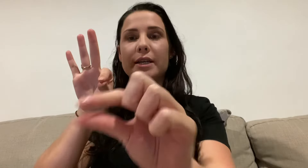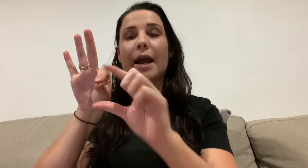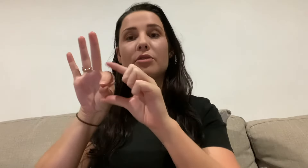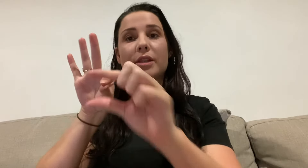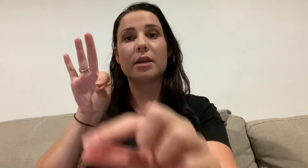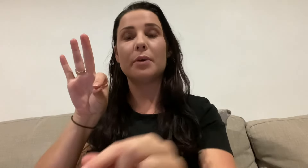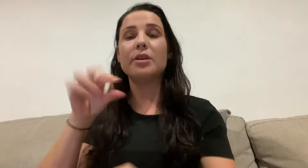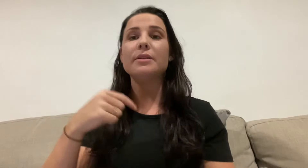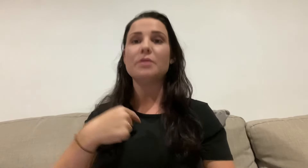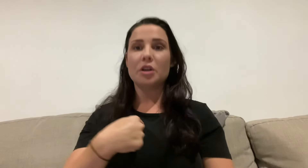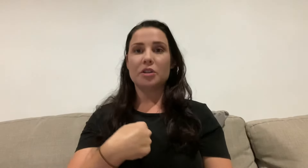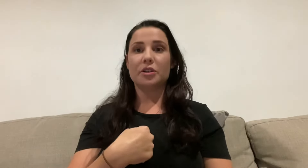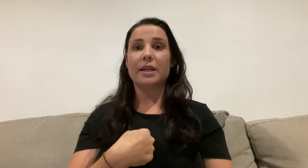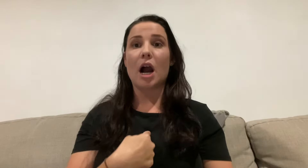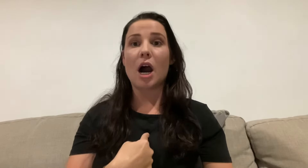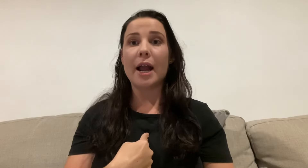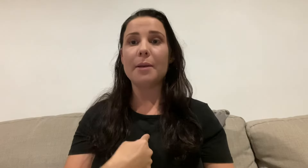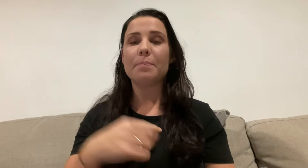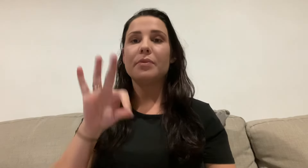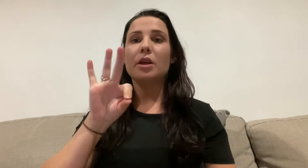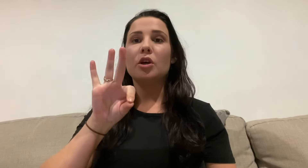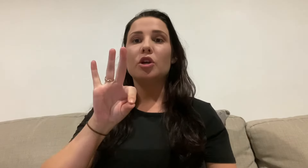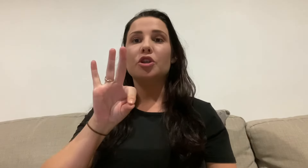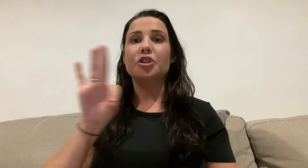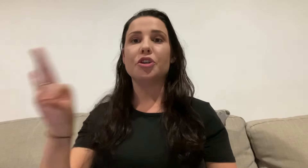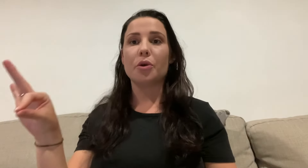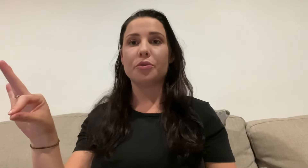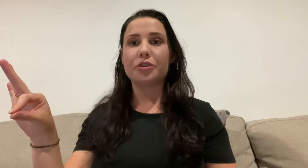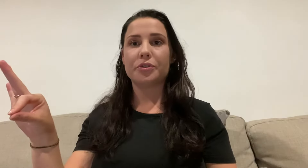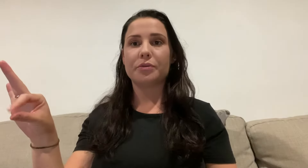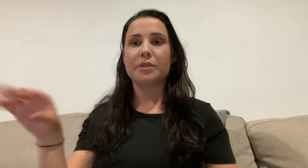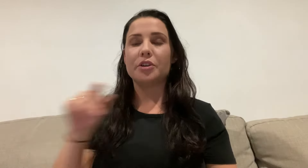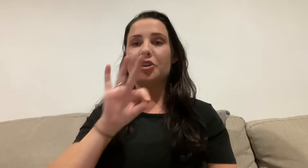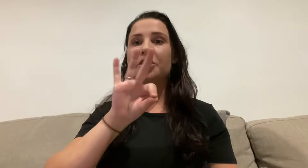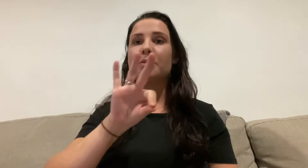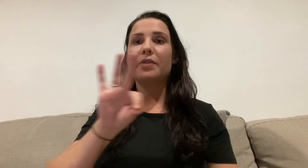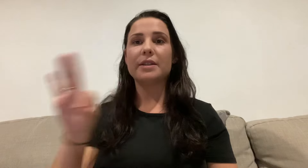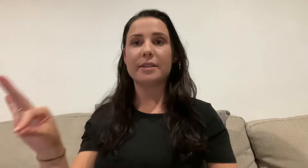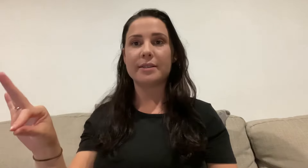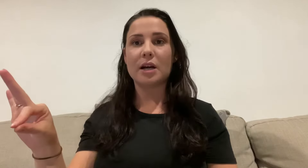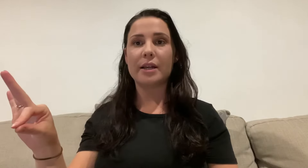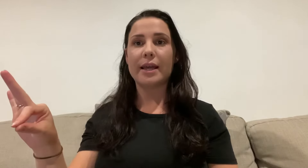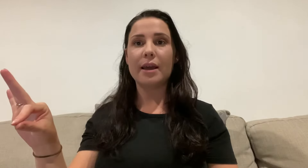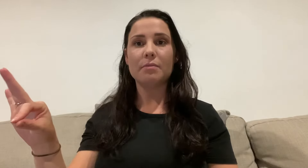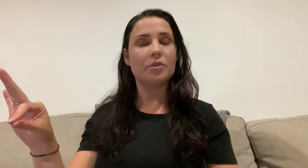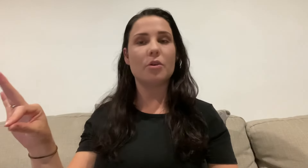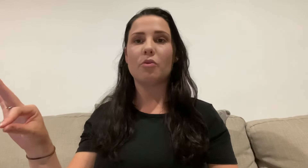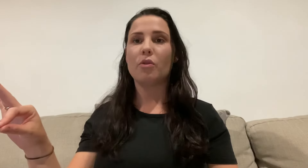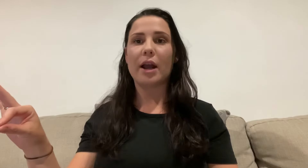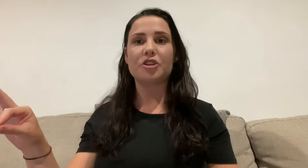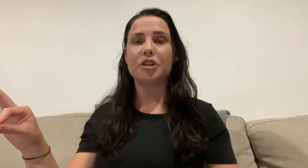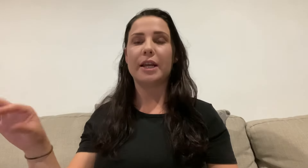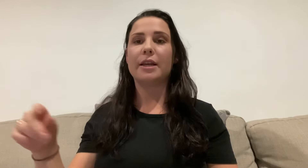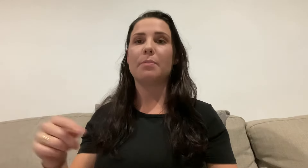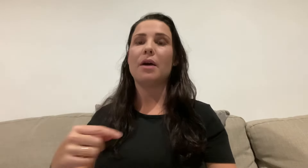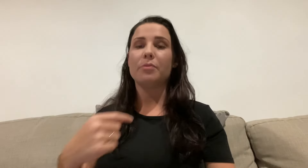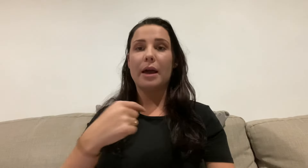out to the other person. So it's like, I don't. So you just move that to the side there. No more action needed apart from that.